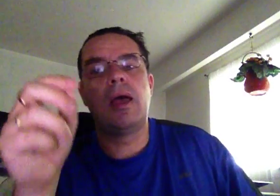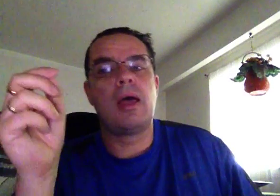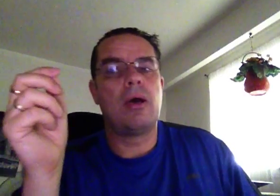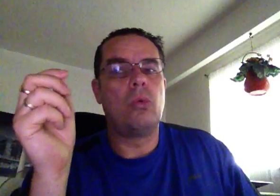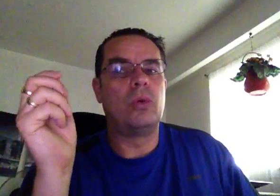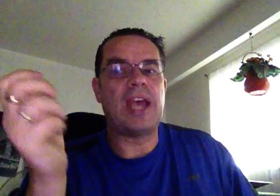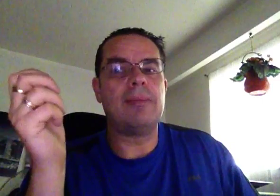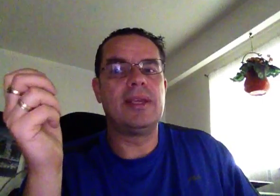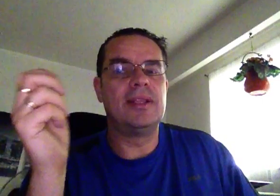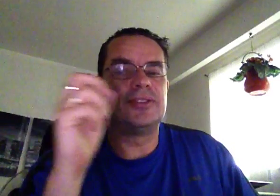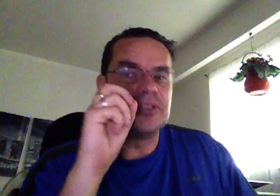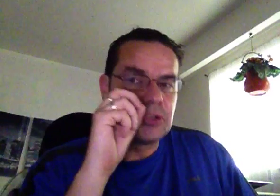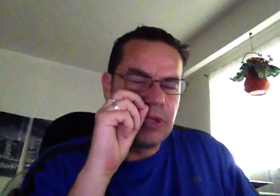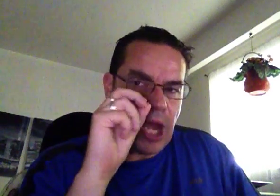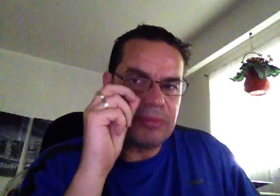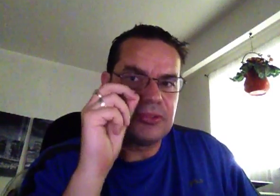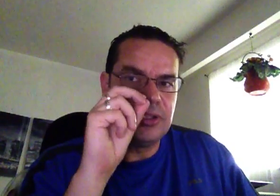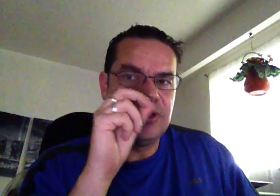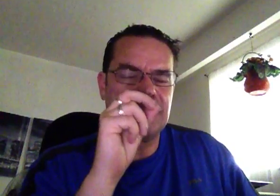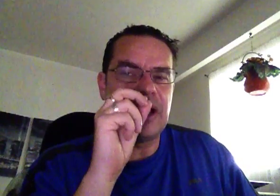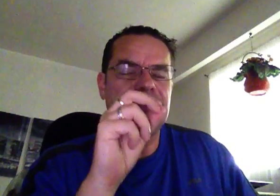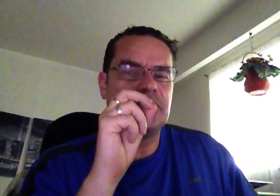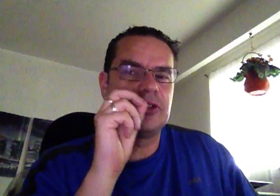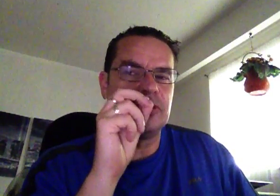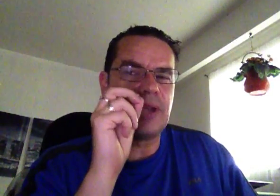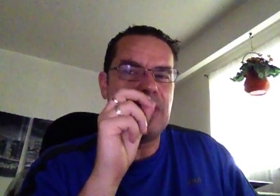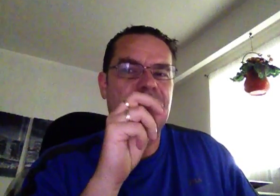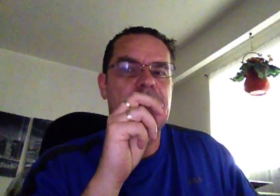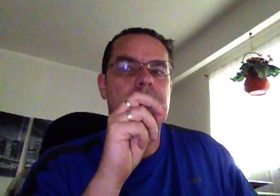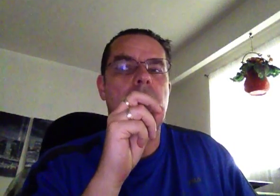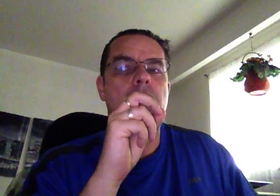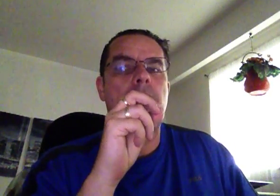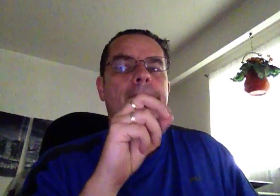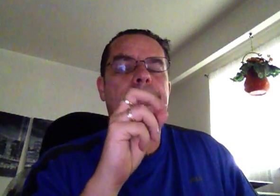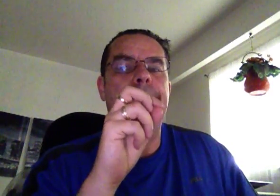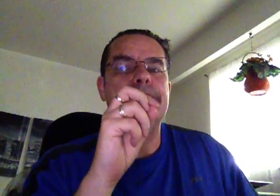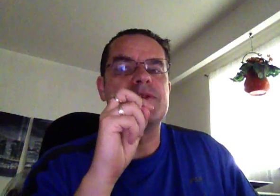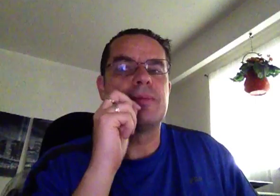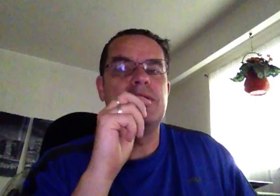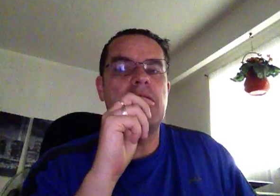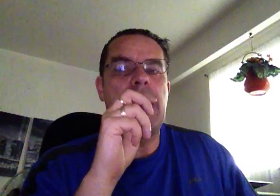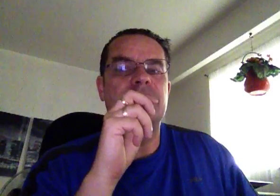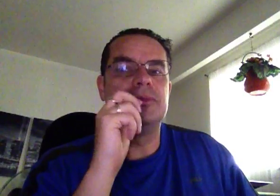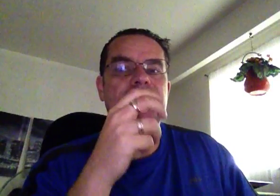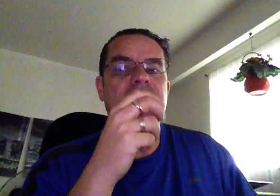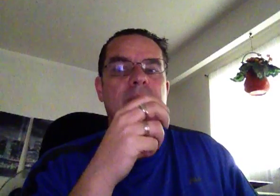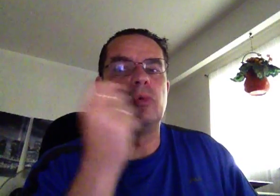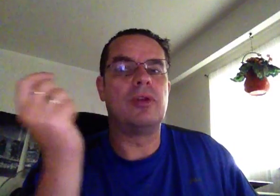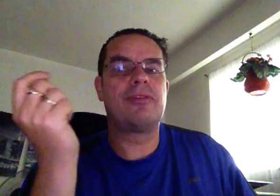what's happening is there's so many opportunities in that such short time frame. Some of the opportunities can be worth,